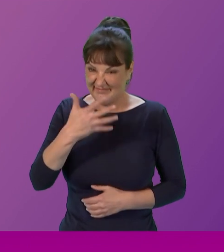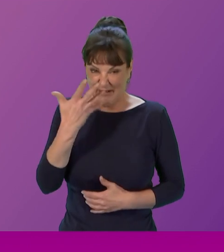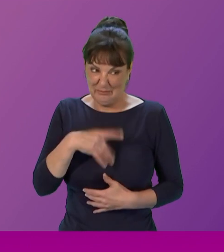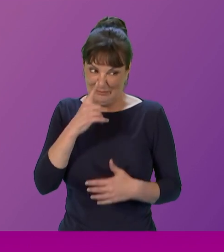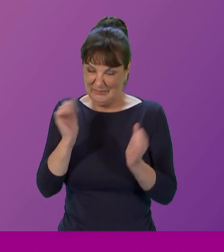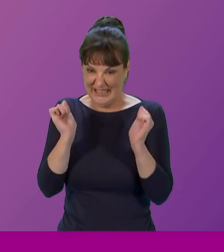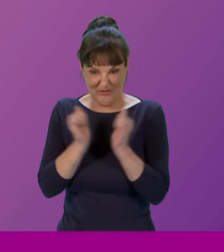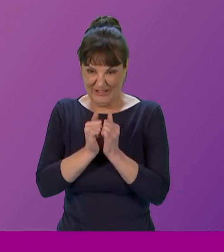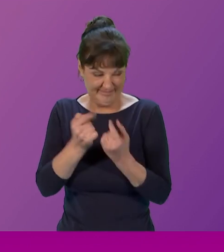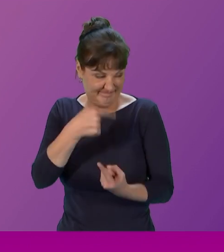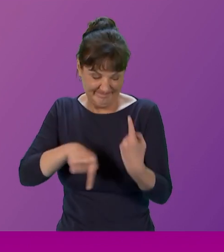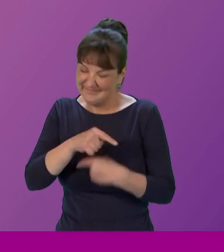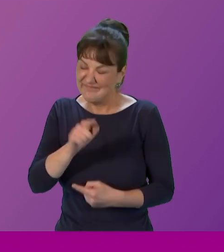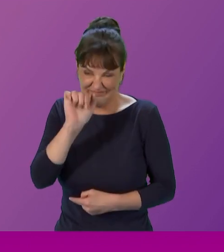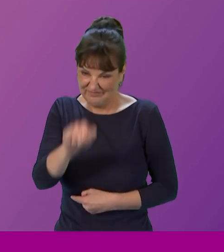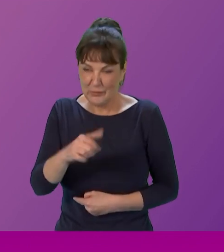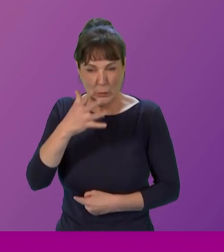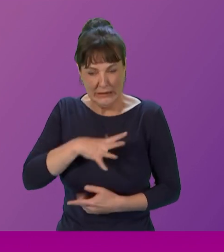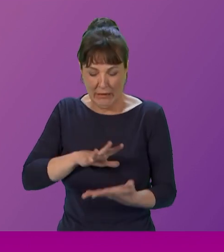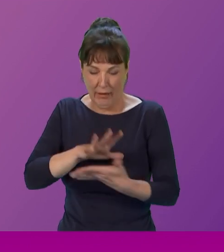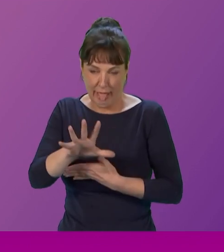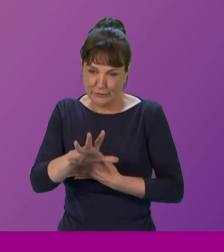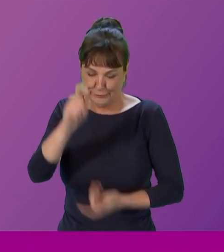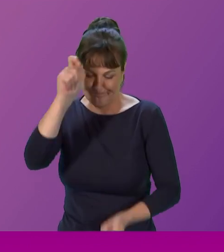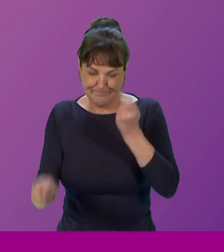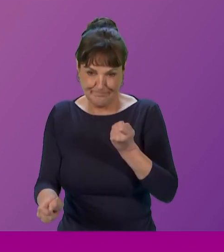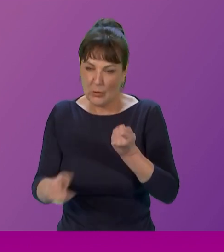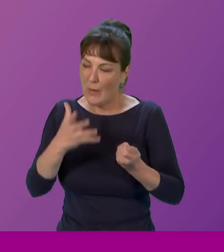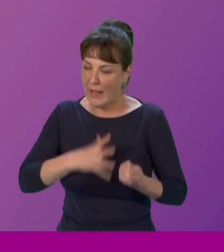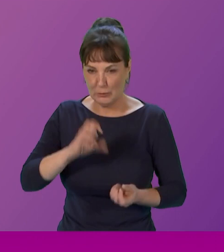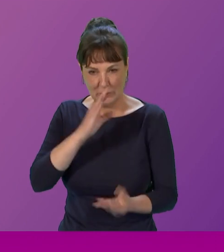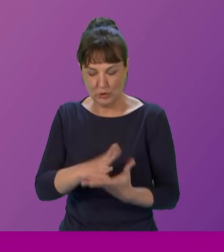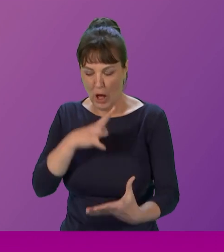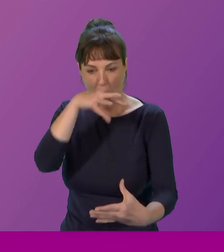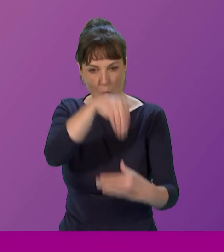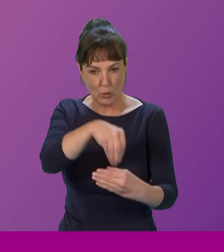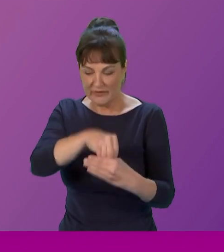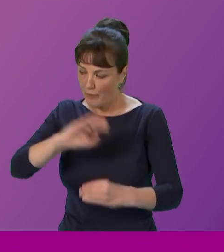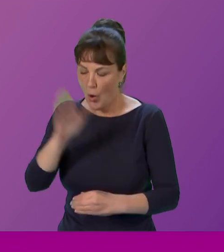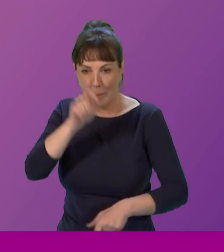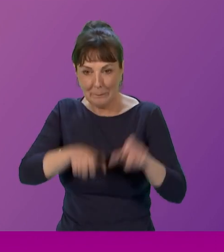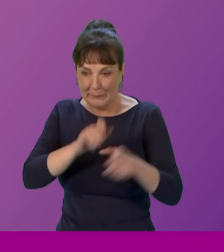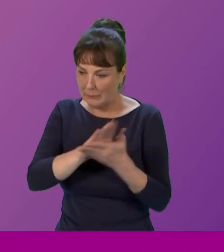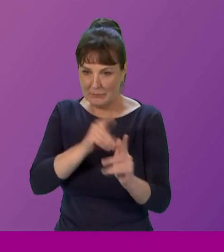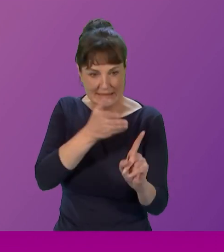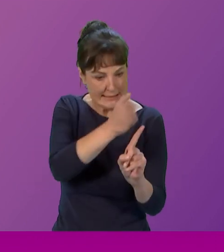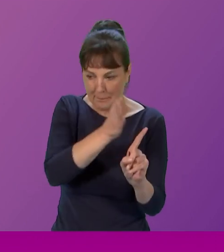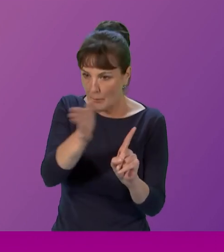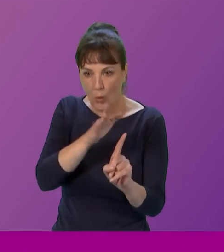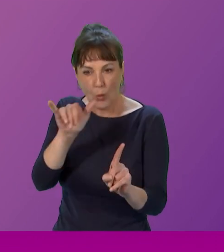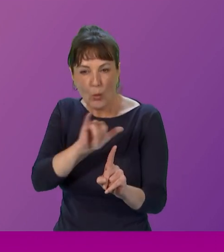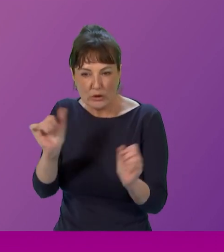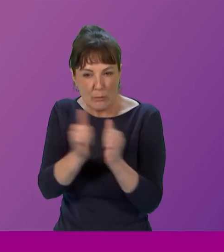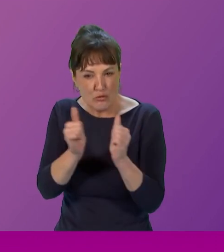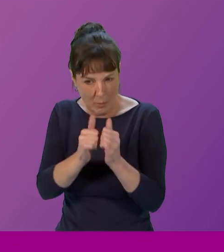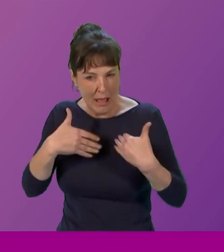sure that we're inclusive for everybody. Um, and everyone can get signposted to, to the help and support that they need when required. Um, in terms of